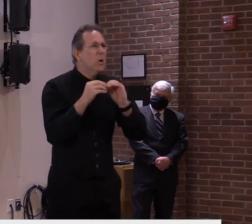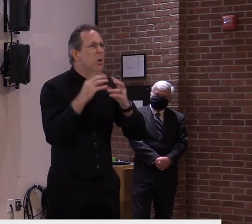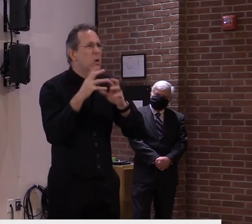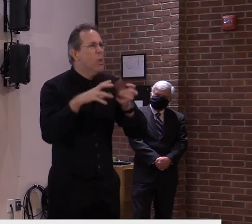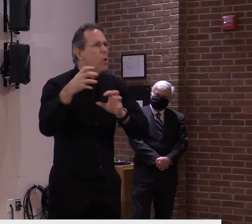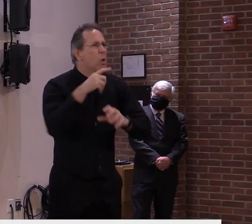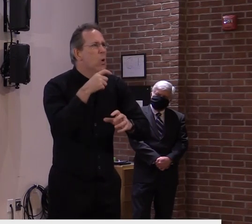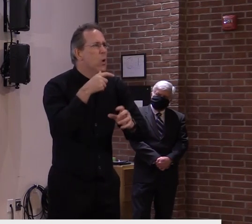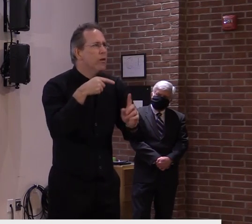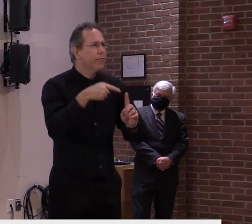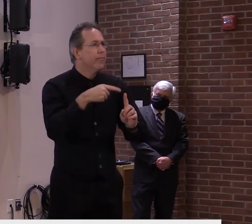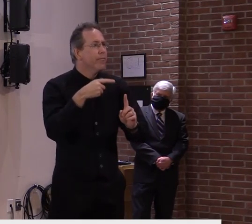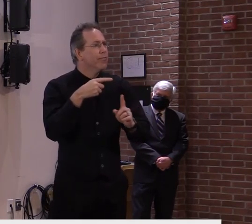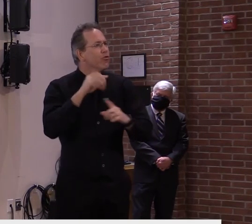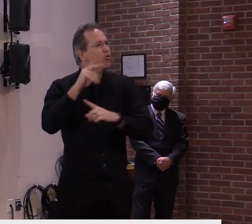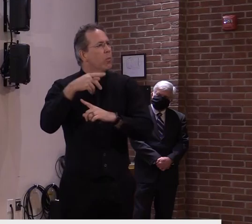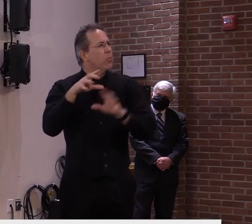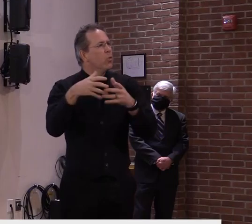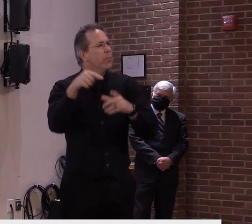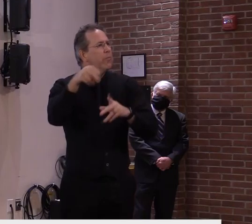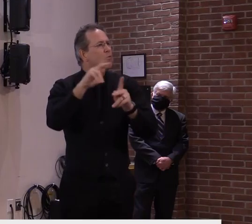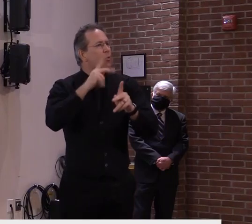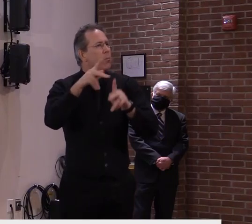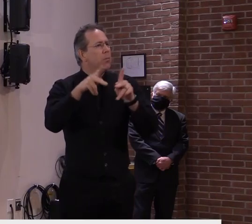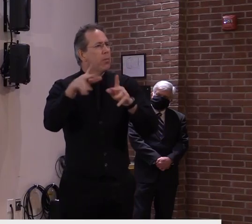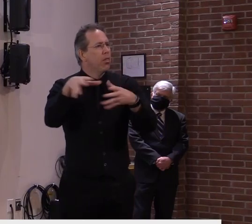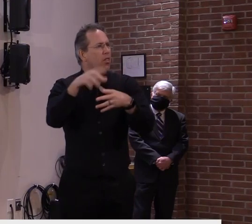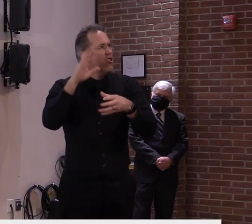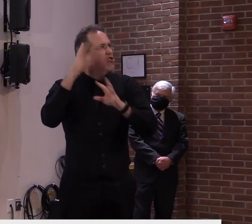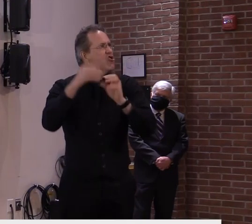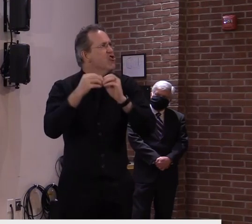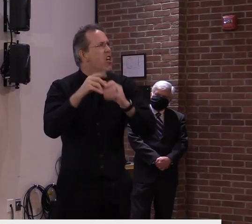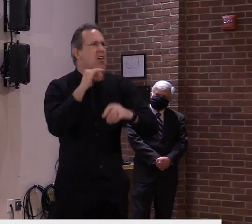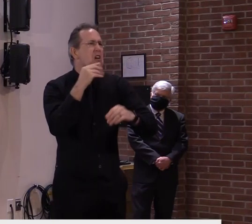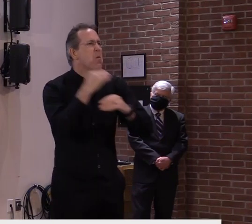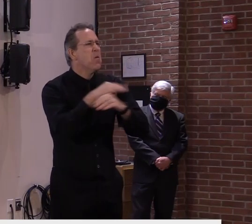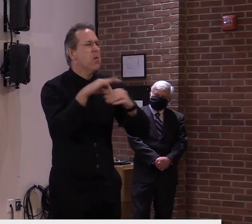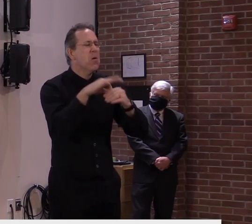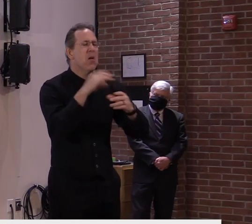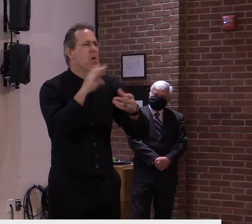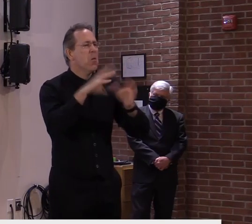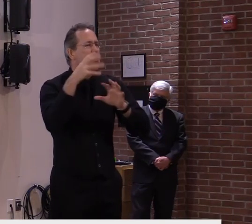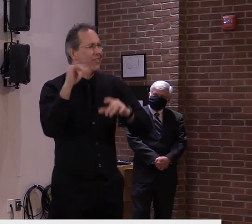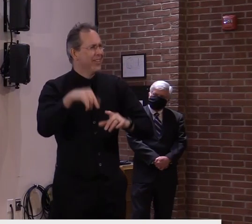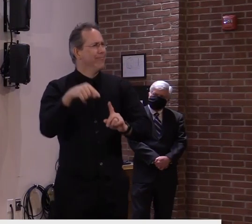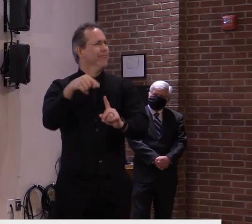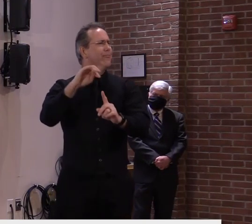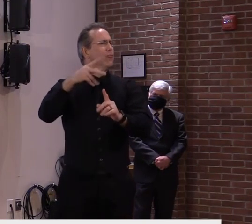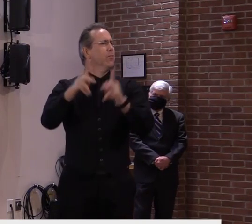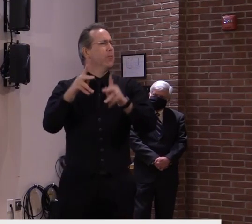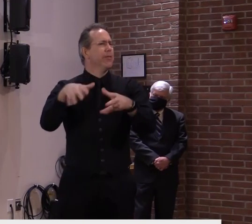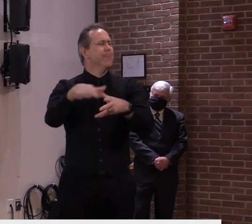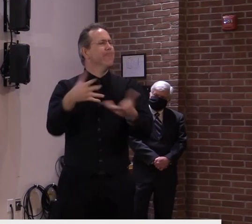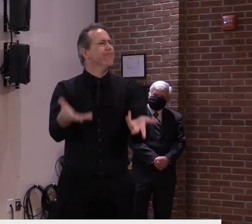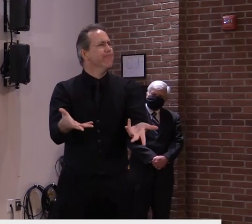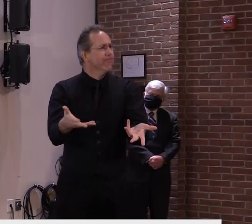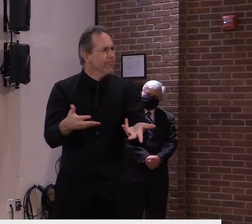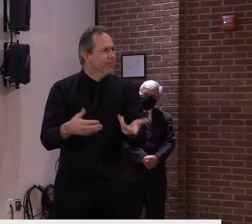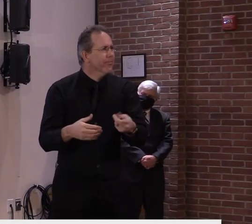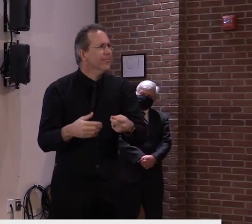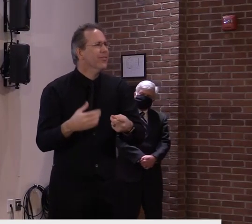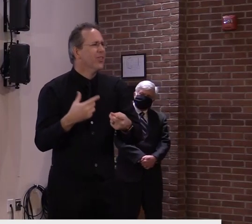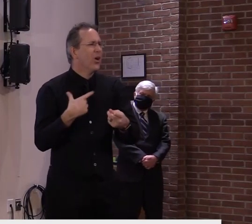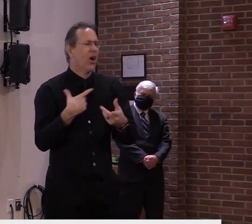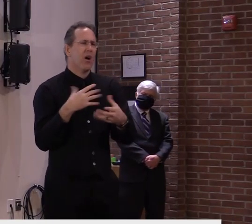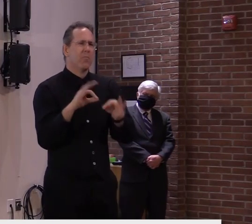be president. So that isn't my belief. I don't believe, you know, as we saw, there was a strong